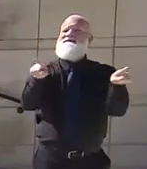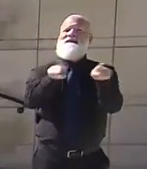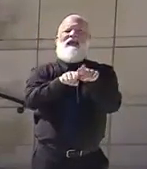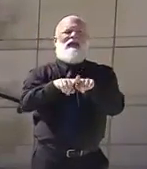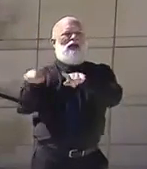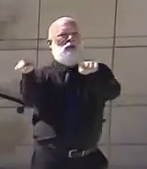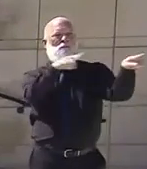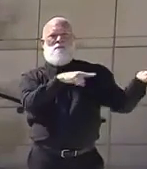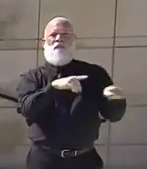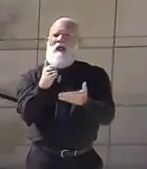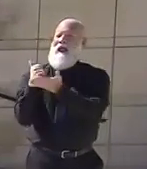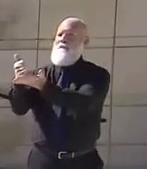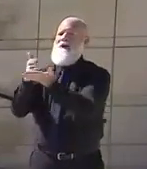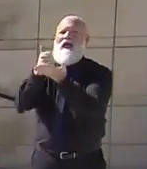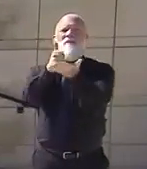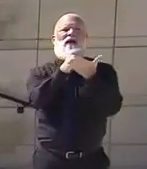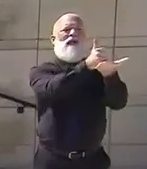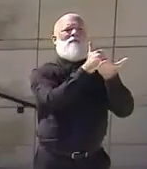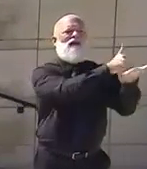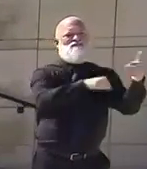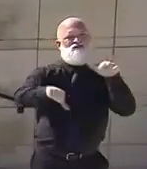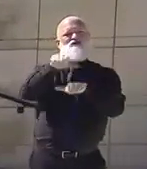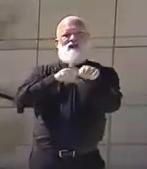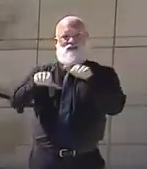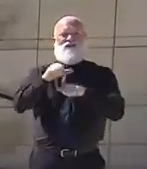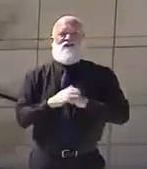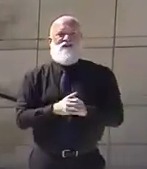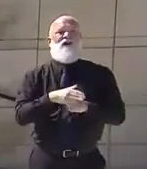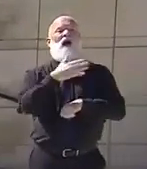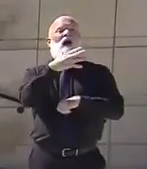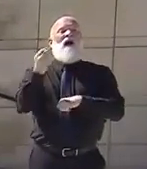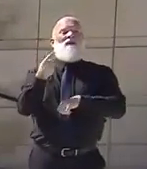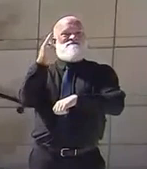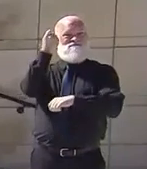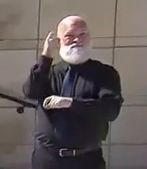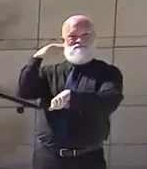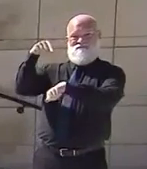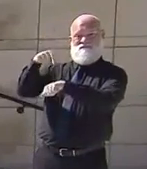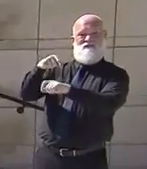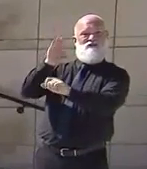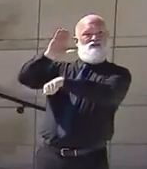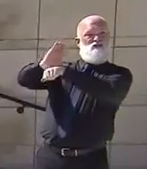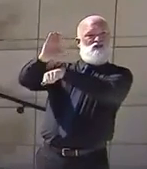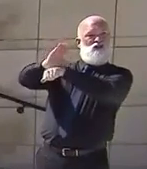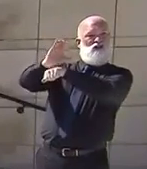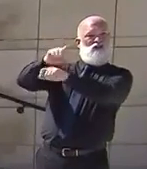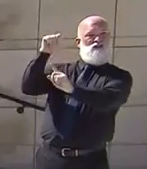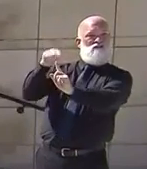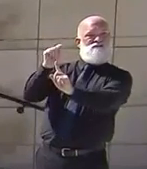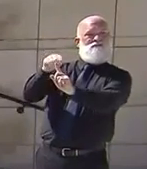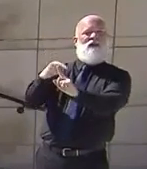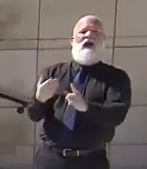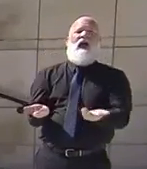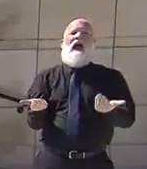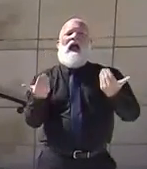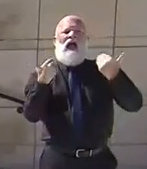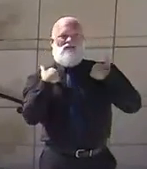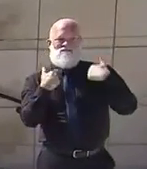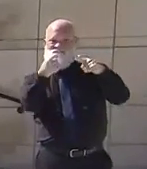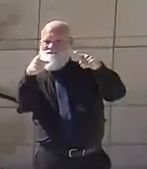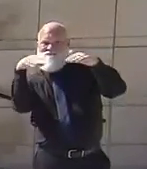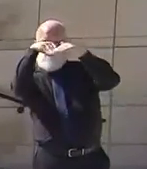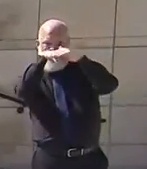For places of worship, holding in-person services is allowed. But under the Phase 1